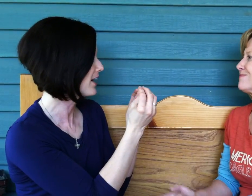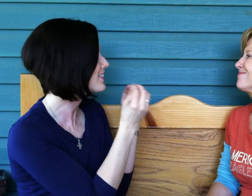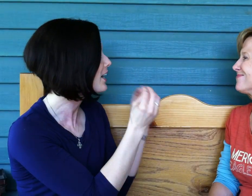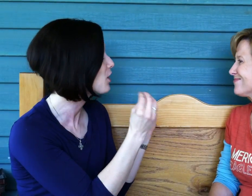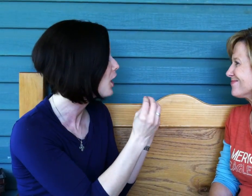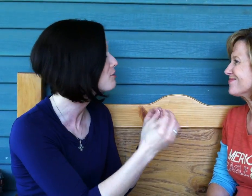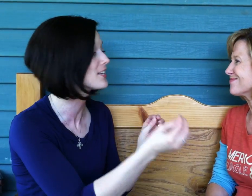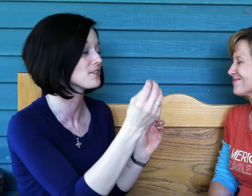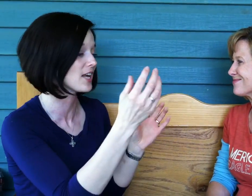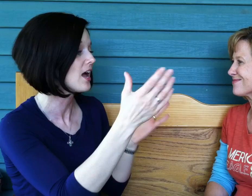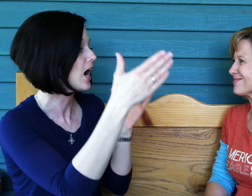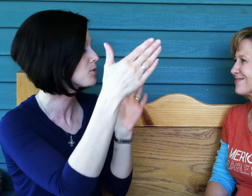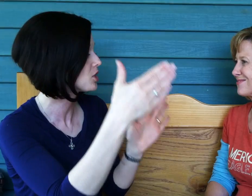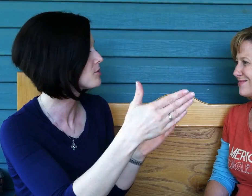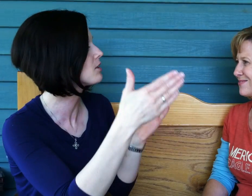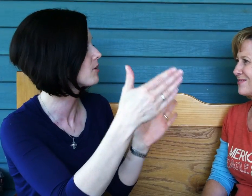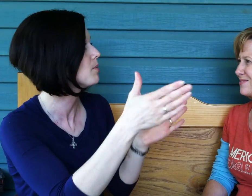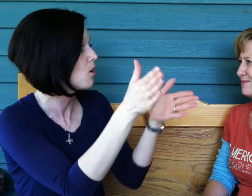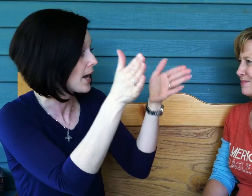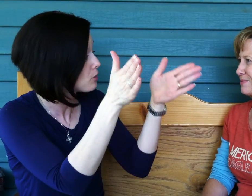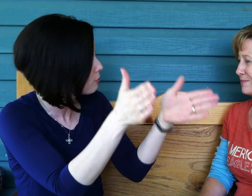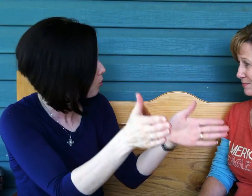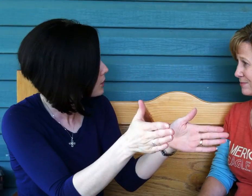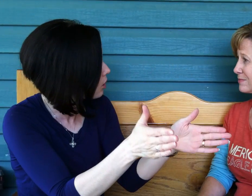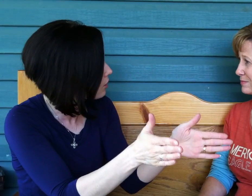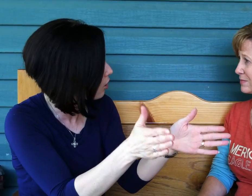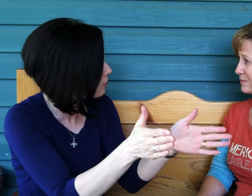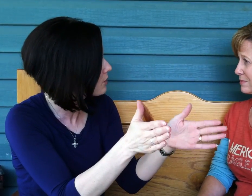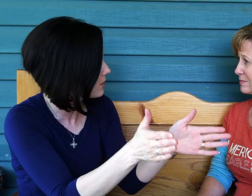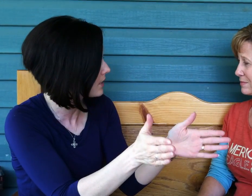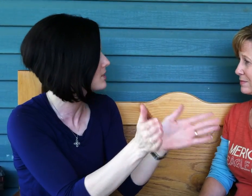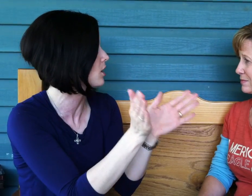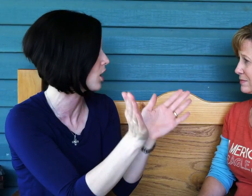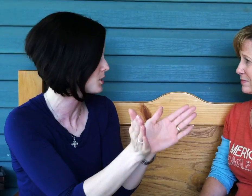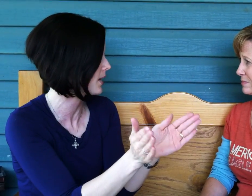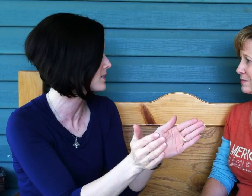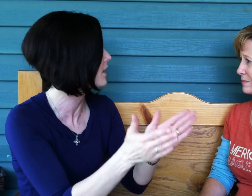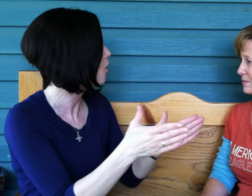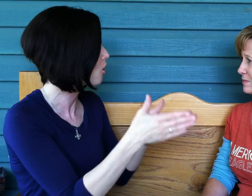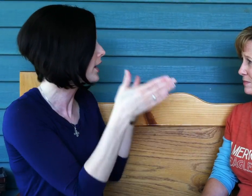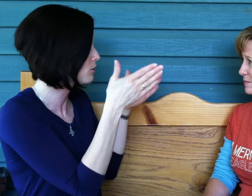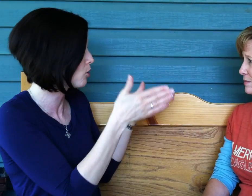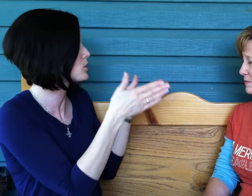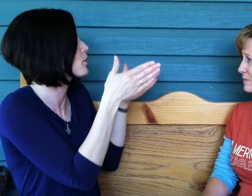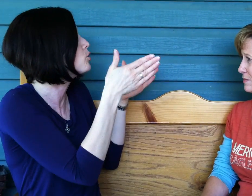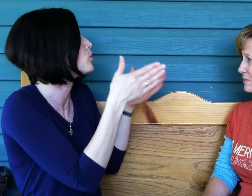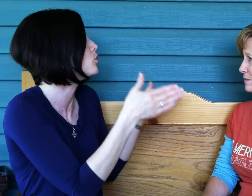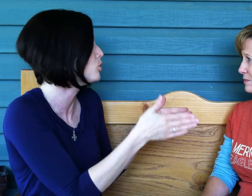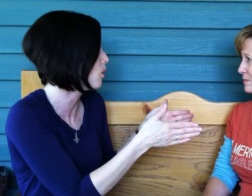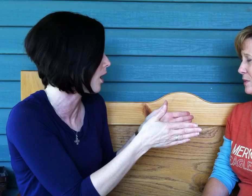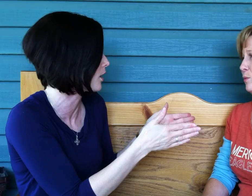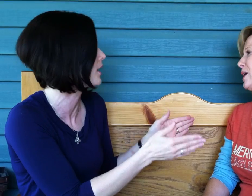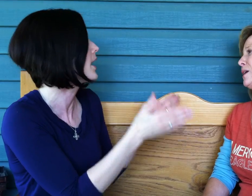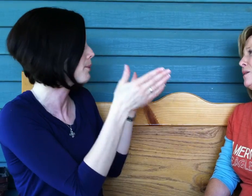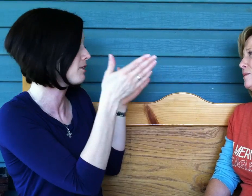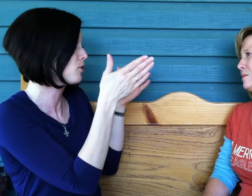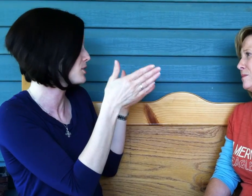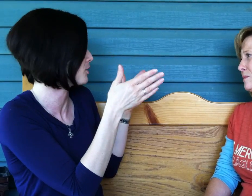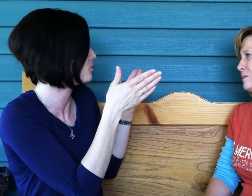right? That God-fidence of saying, I'm shifting from, I could focus on all of the things that cause me inside or I can focus on who you are, God. When I focus on who